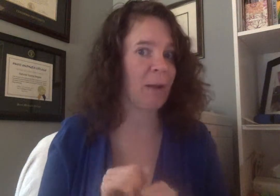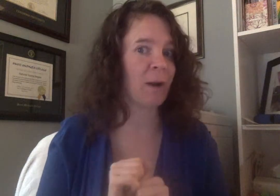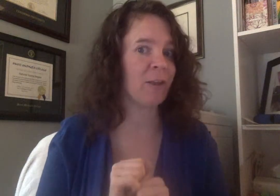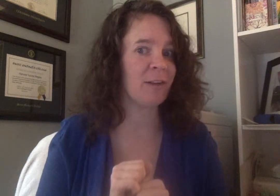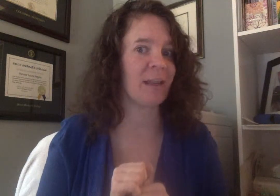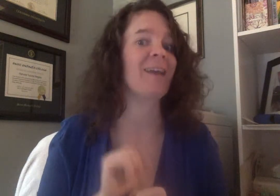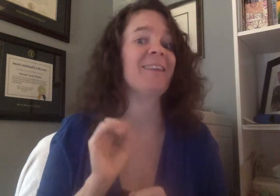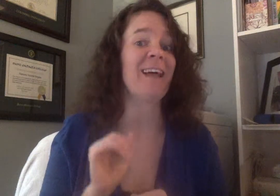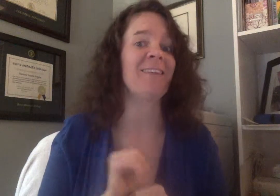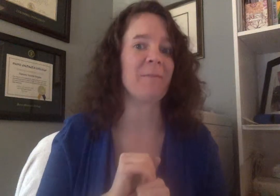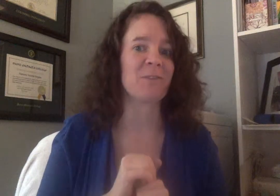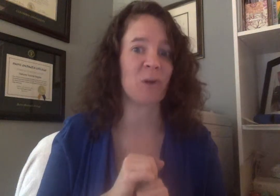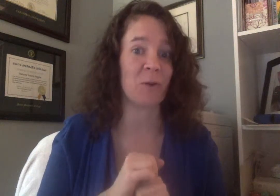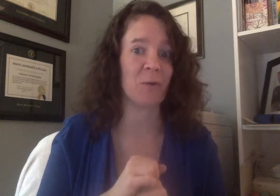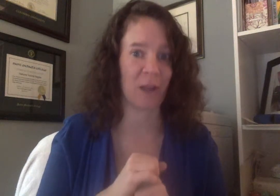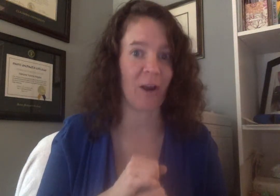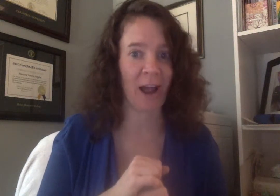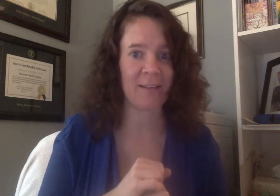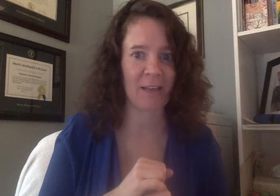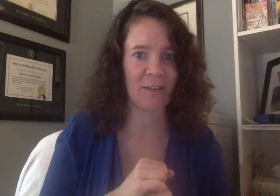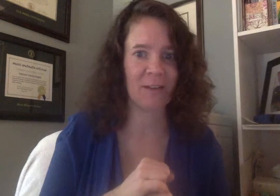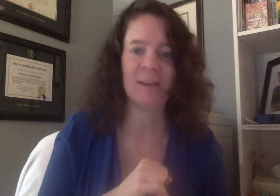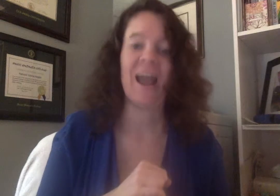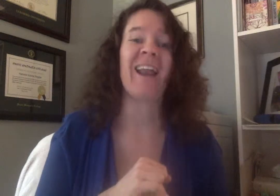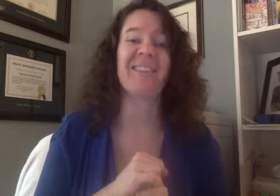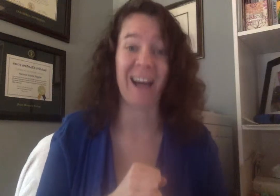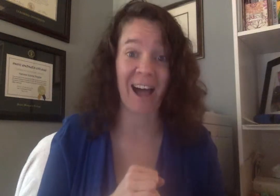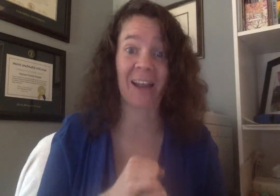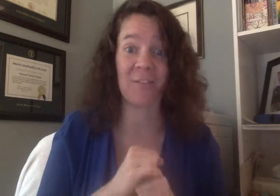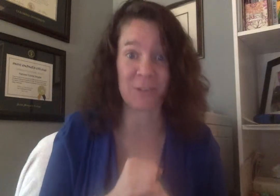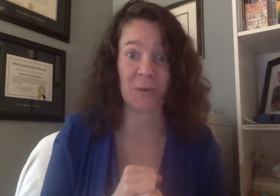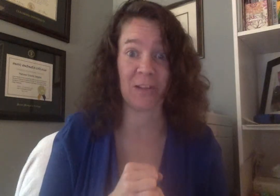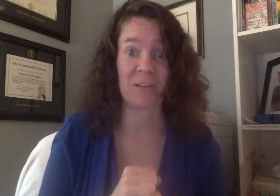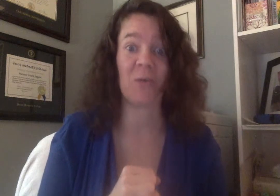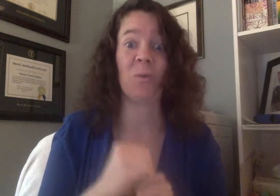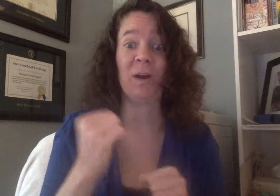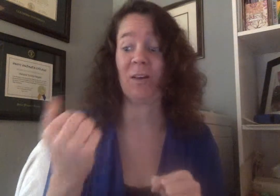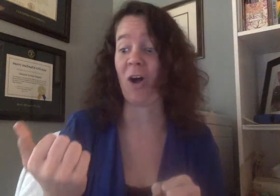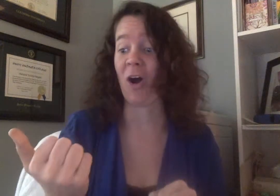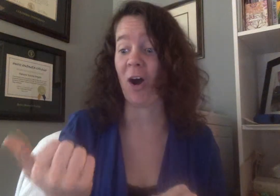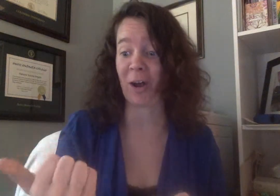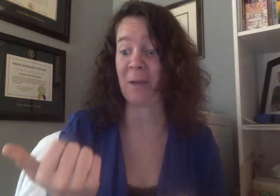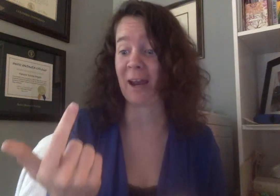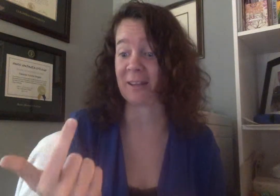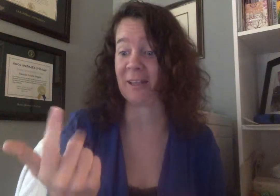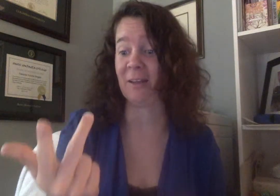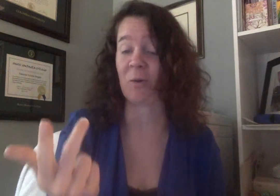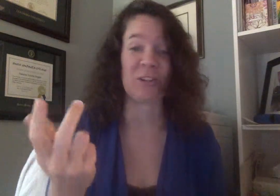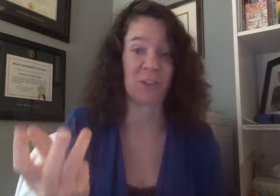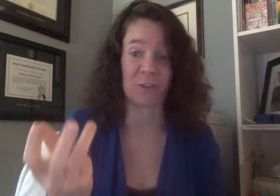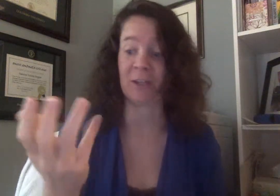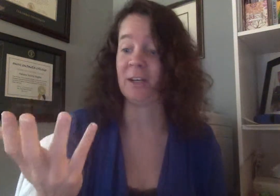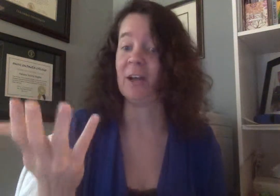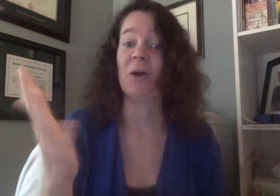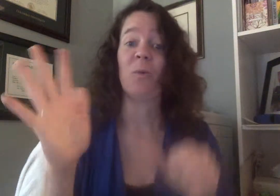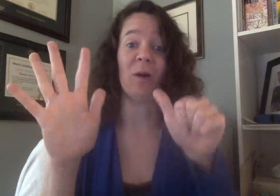what it looks like let them show you their high seven and a lot of students will automatically or children will